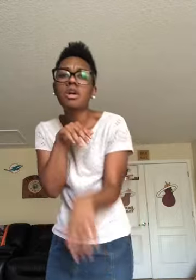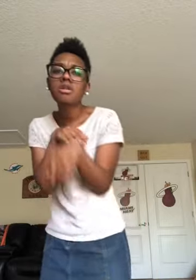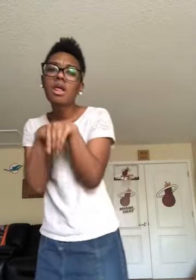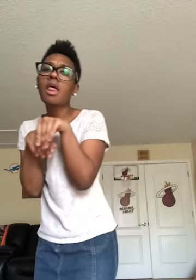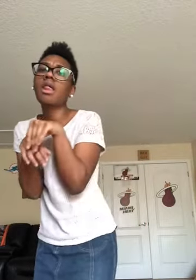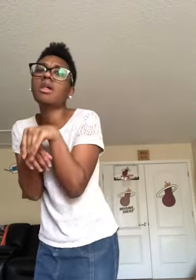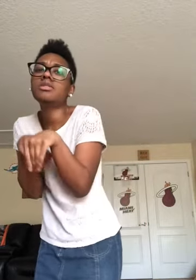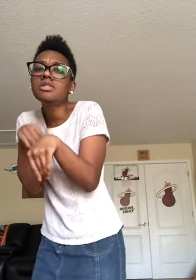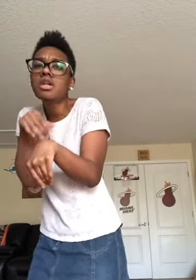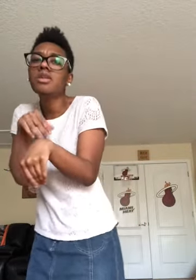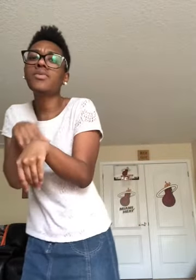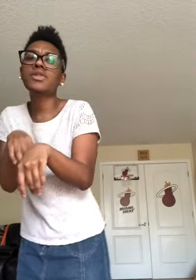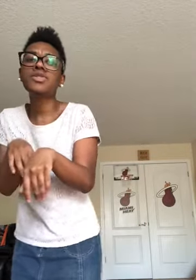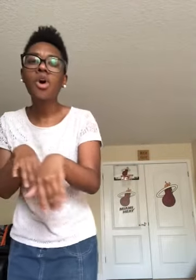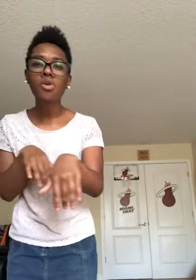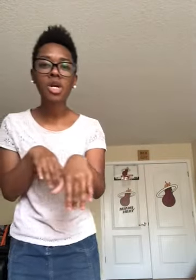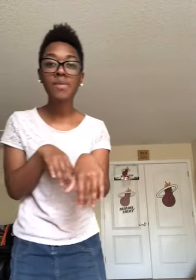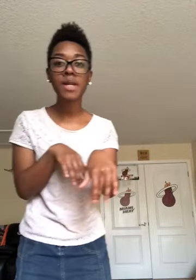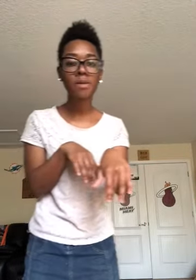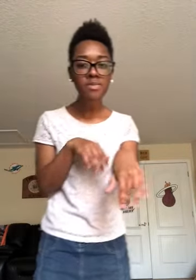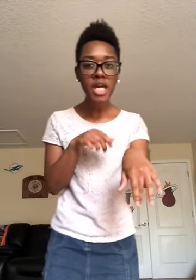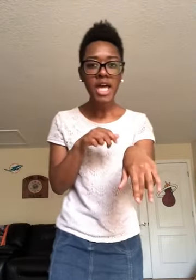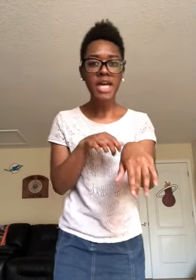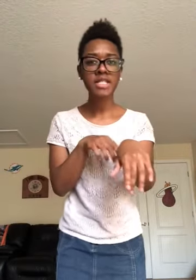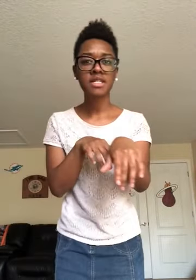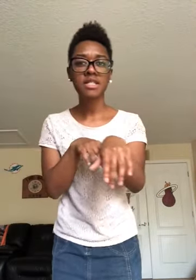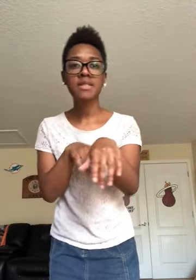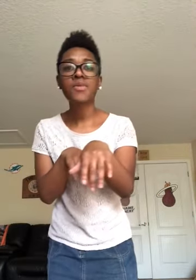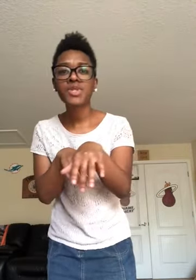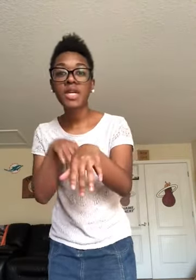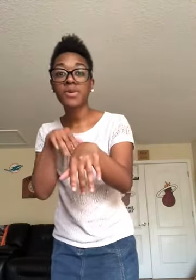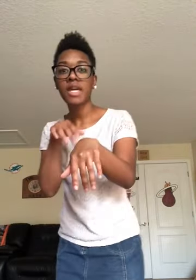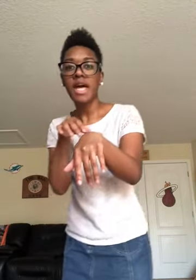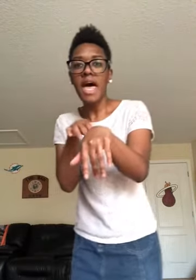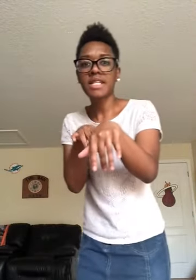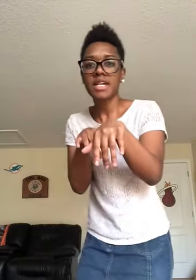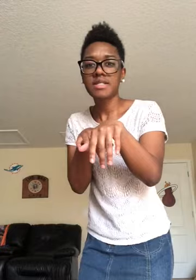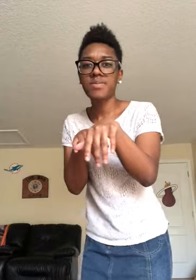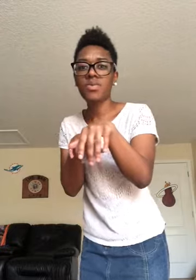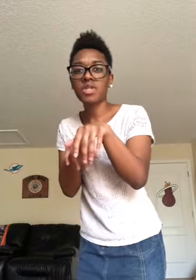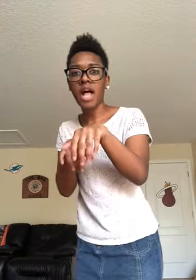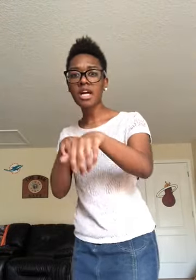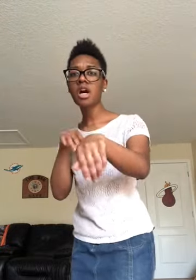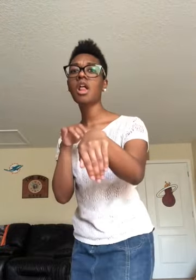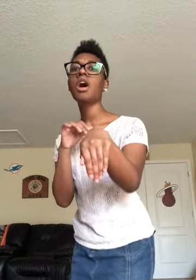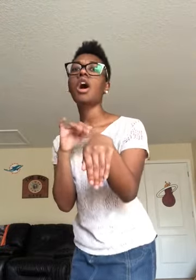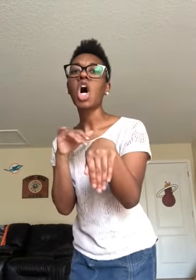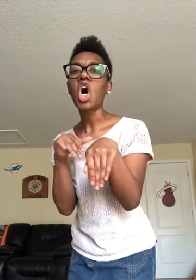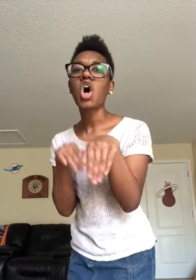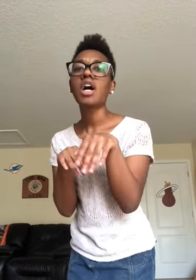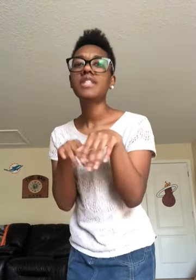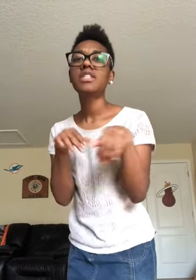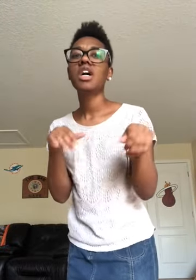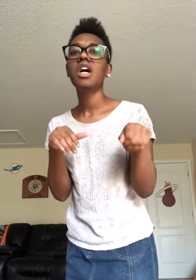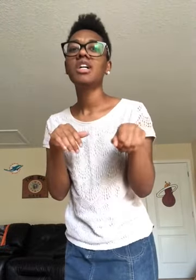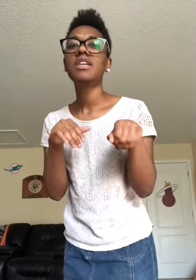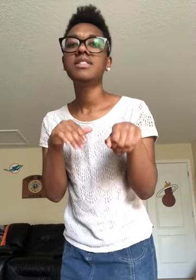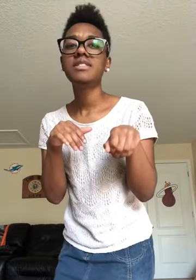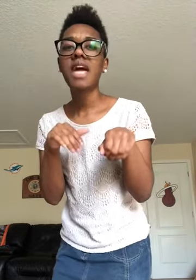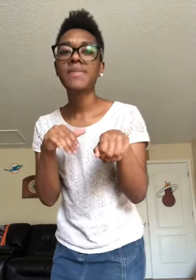there was a doll coming up and his name was Skippy and Skippy was like, Sammy,